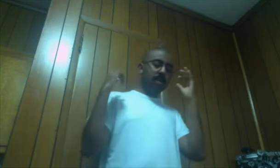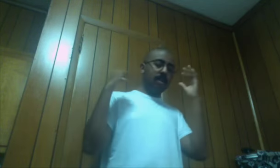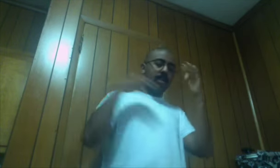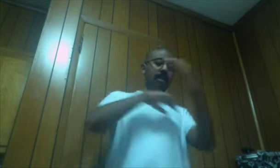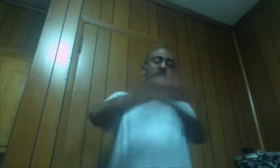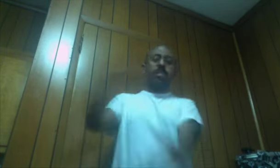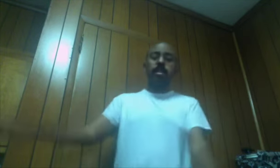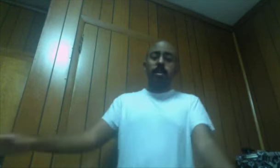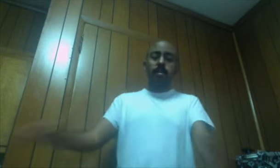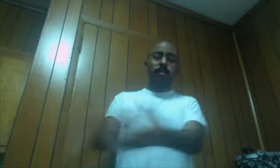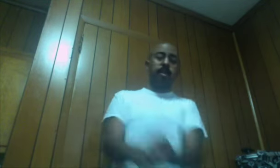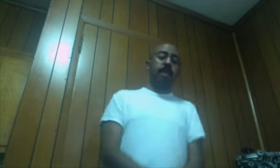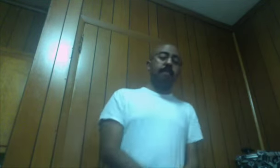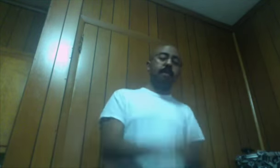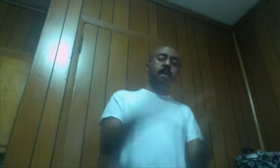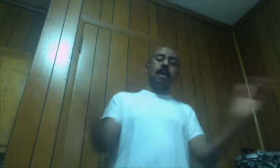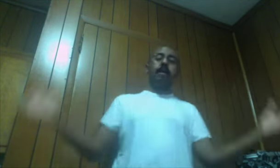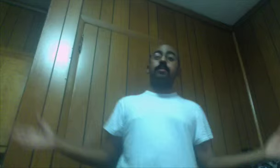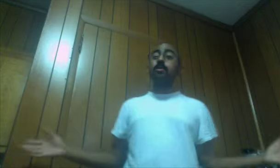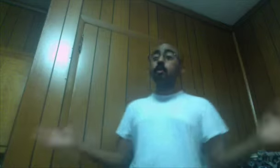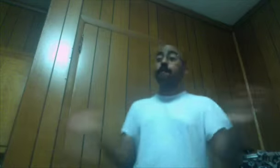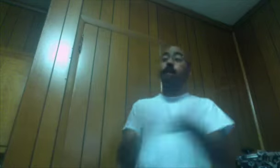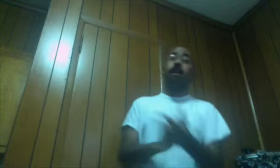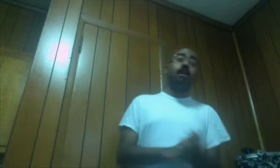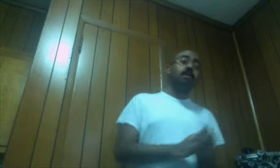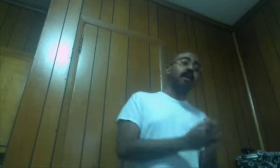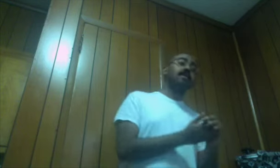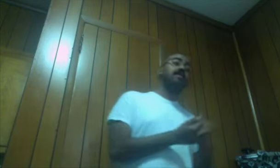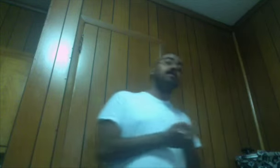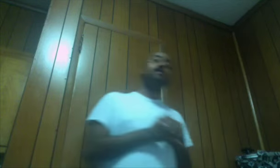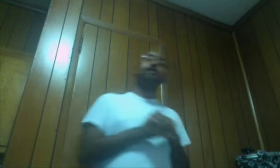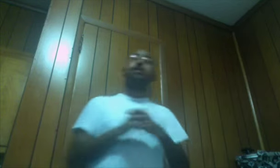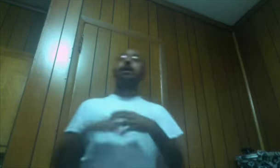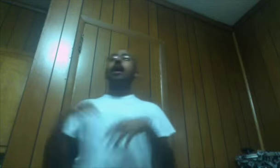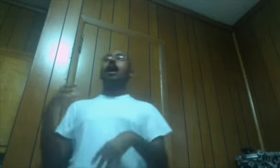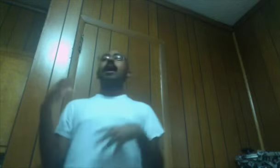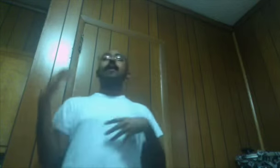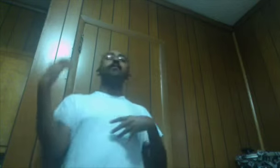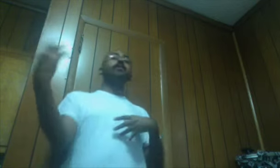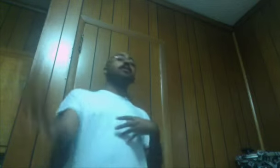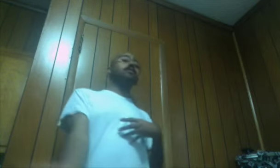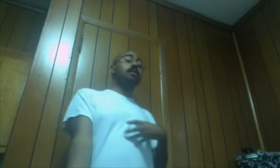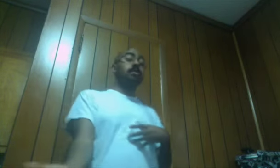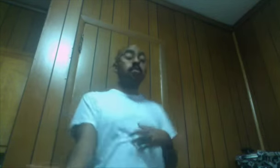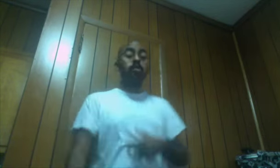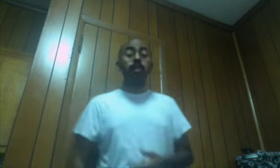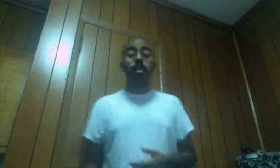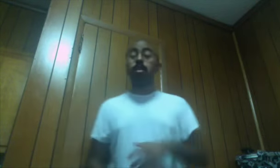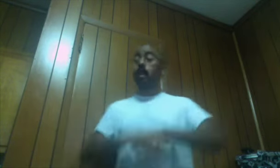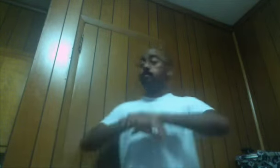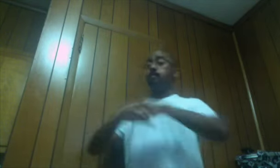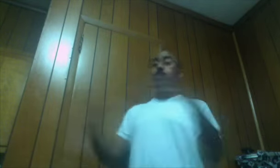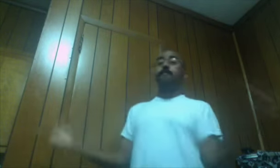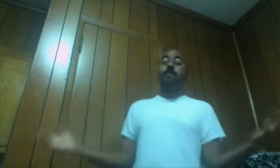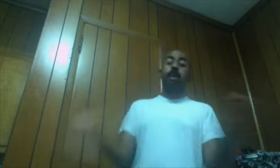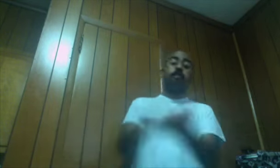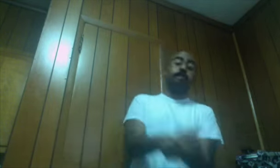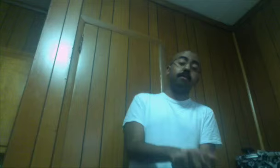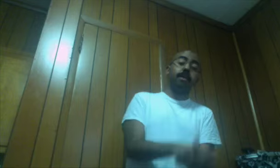That Shit Is Happening I So Far Like The Series I Will Continue To Read It I Definitely Not Reviewing It